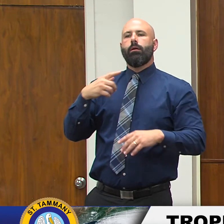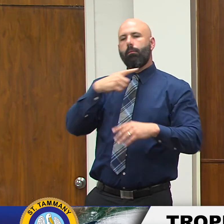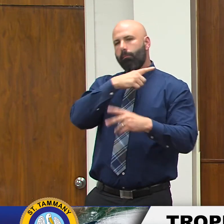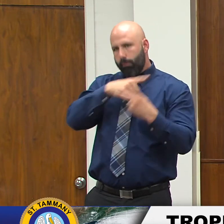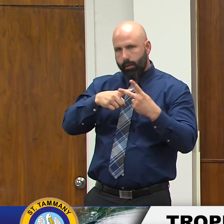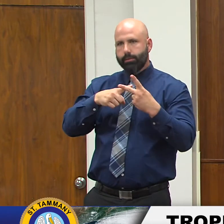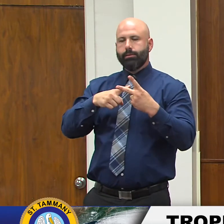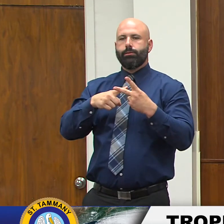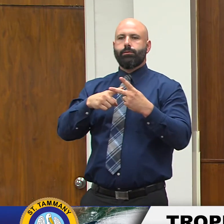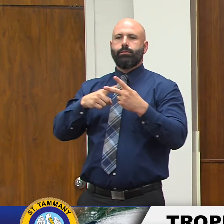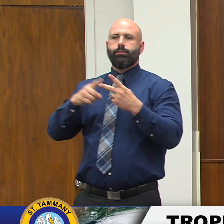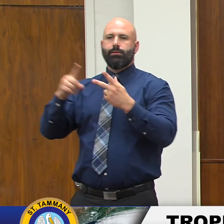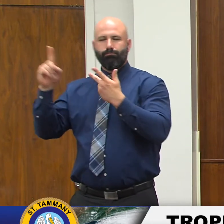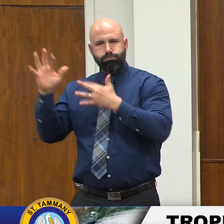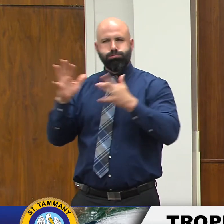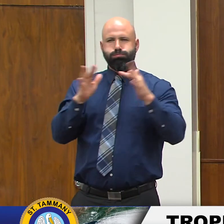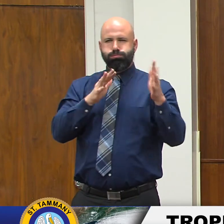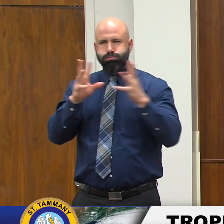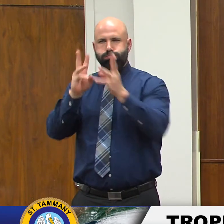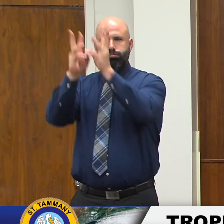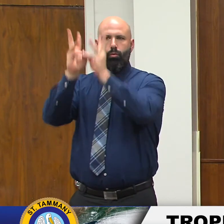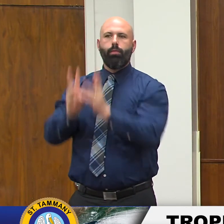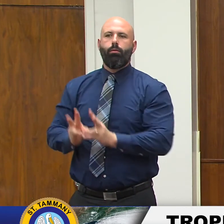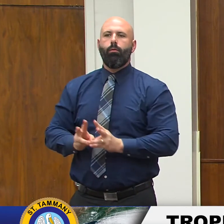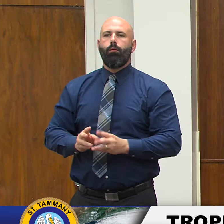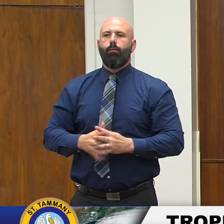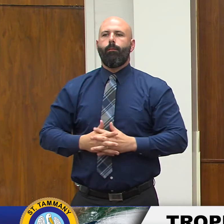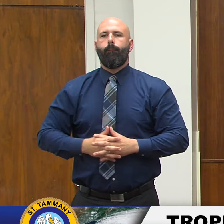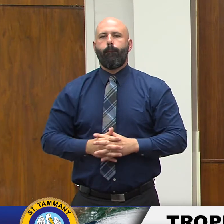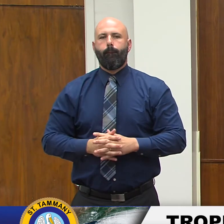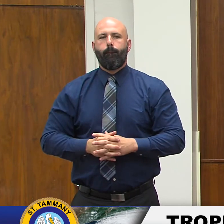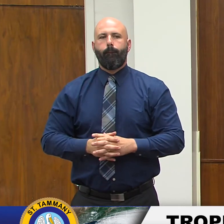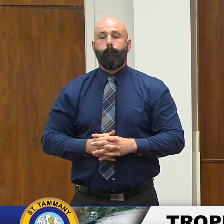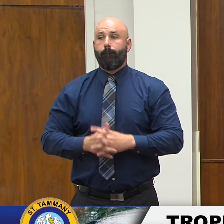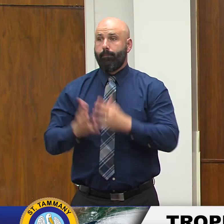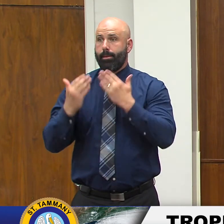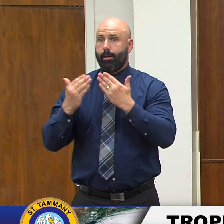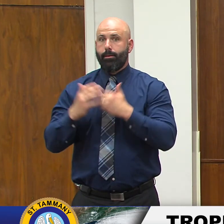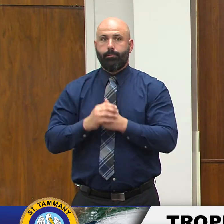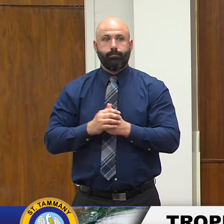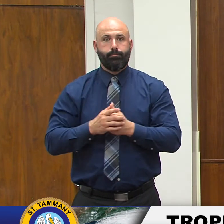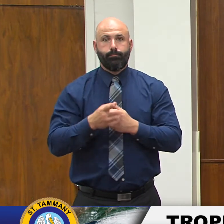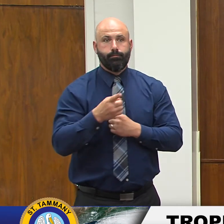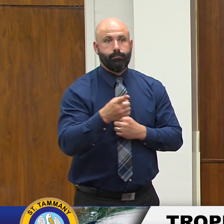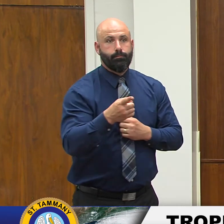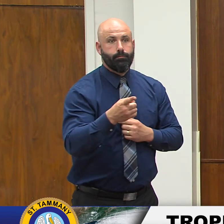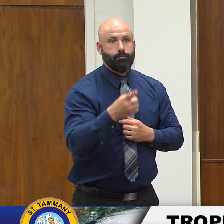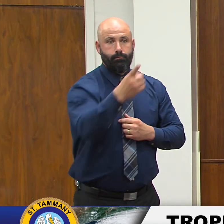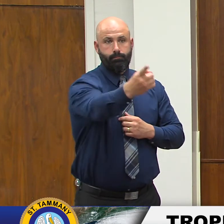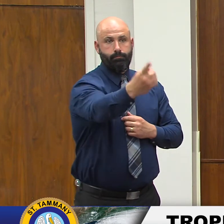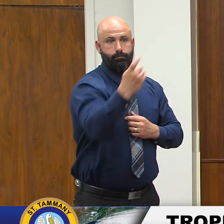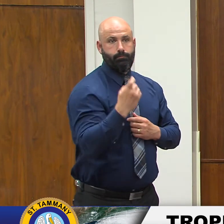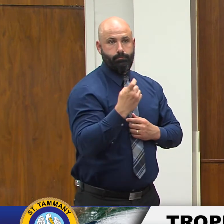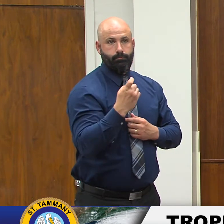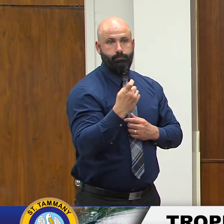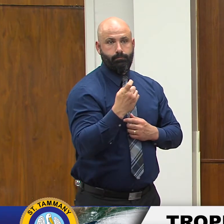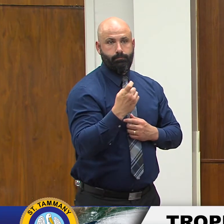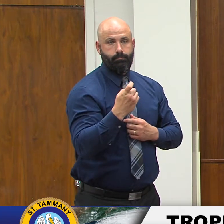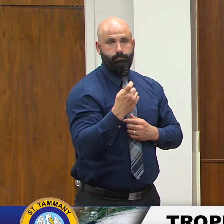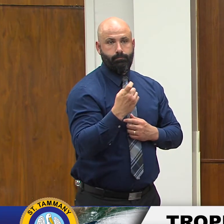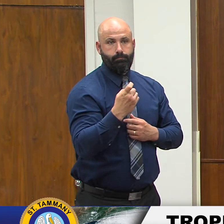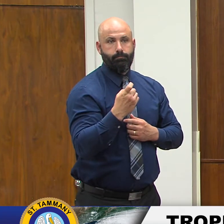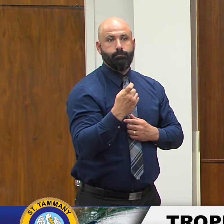for the uh upcoming weather thank you yes ma'am so um you